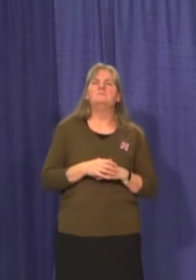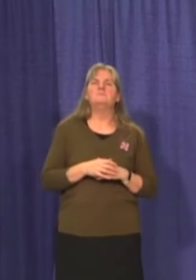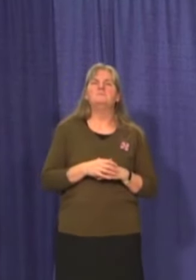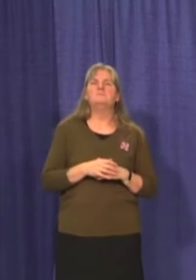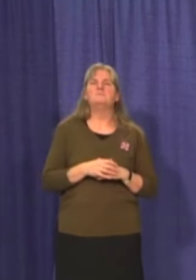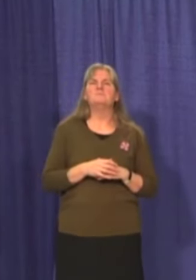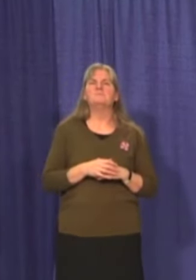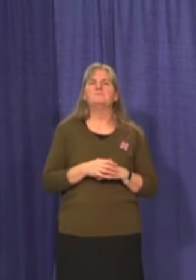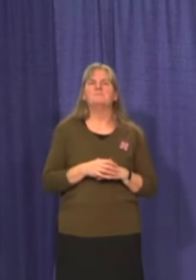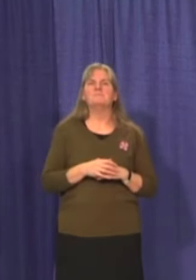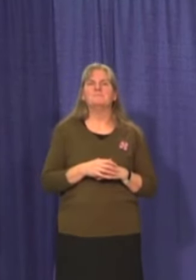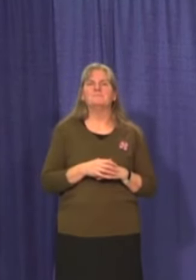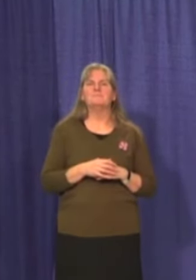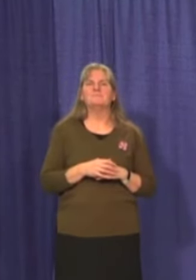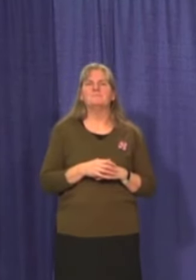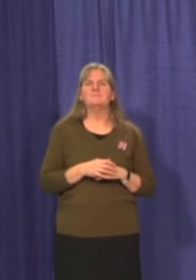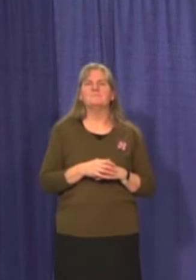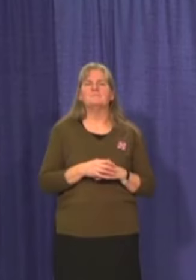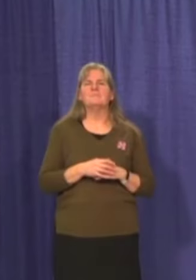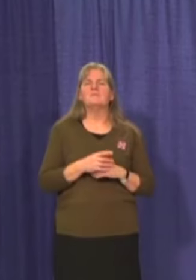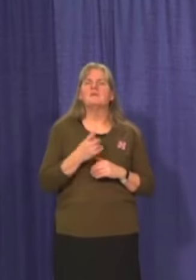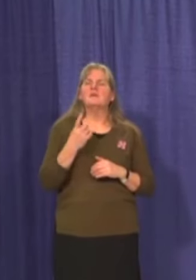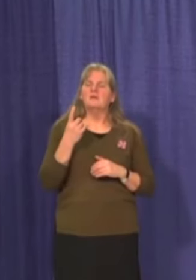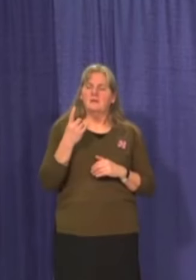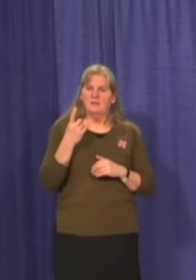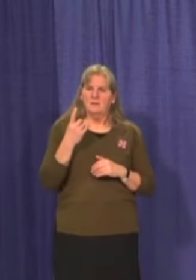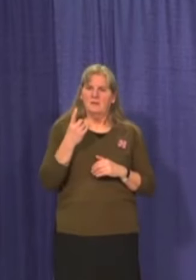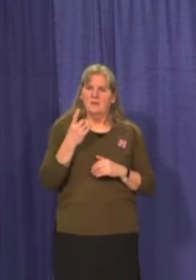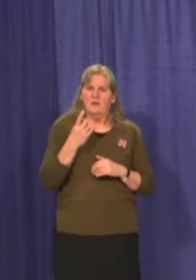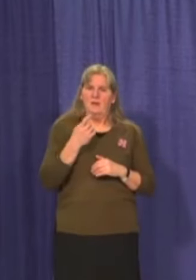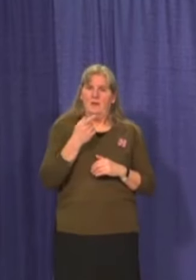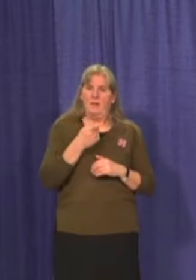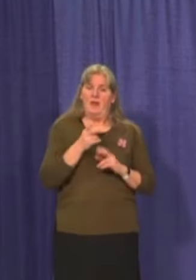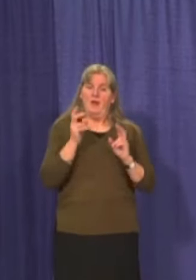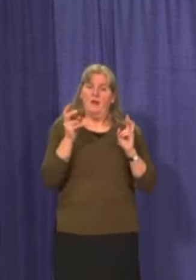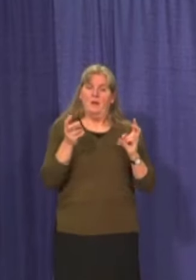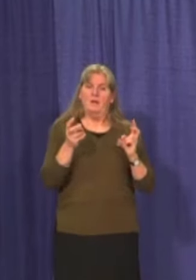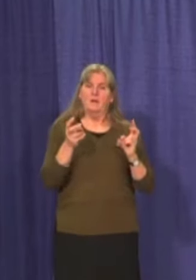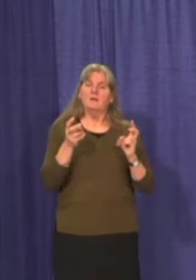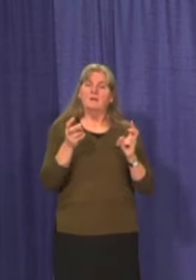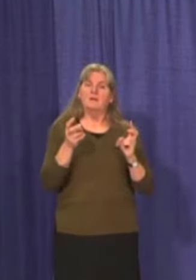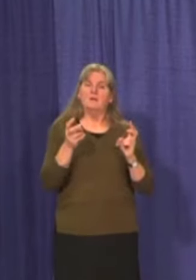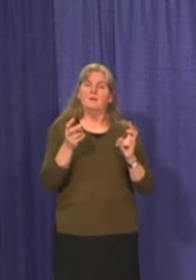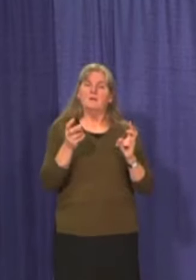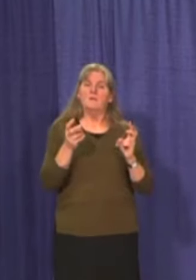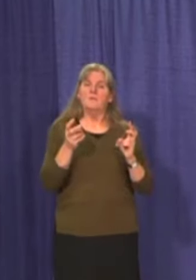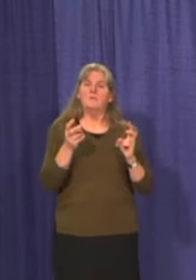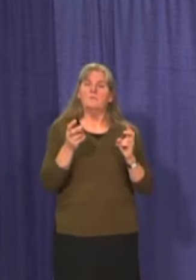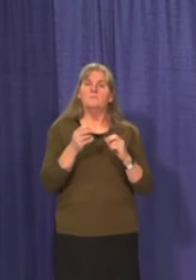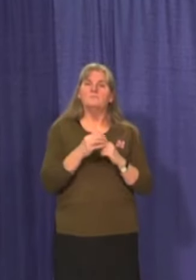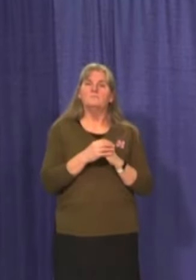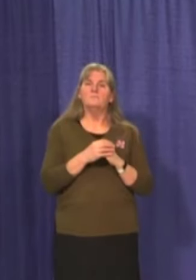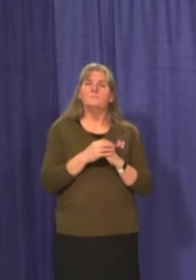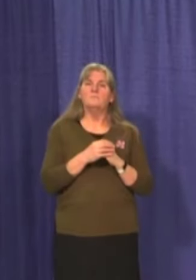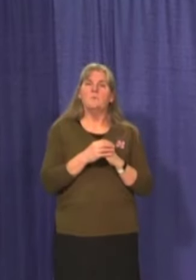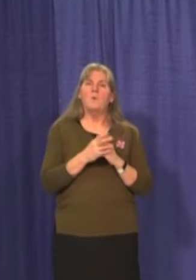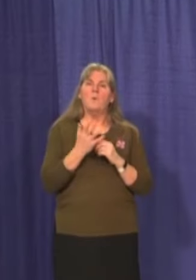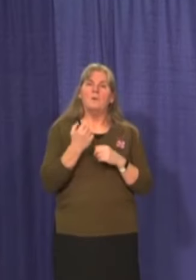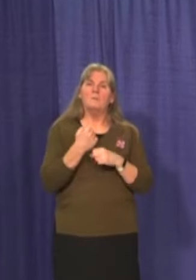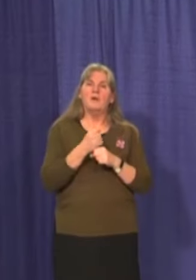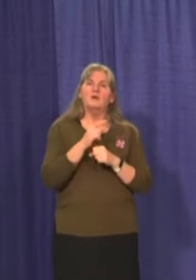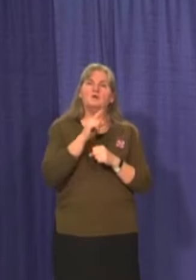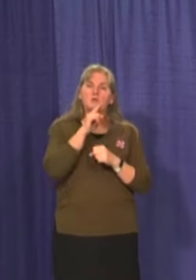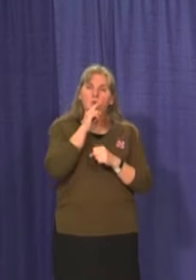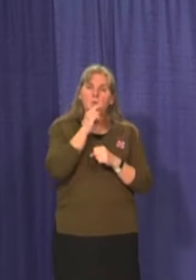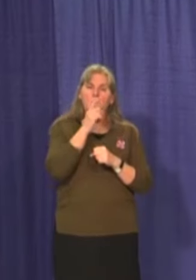So this is, uh, this is one of those areas where we really want to make sure that the, uh, the, the woman has an